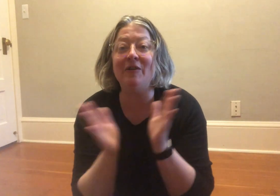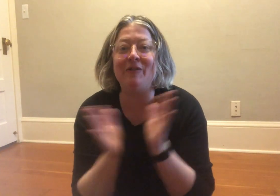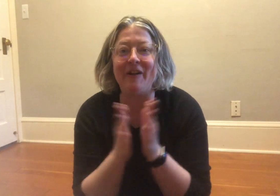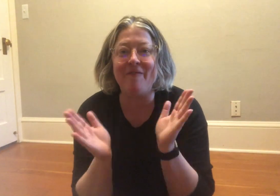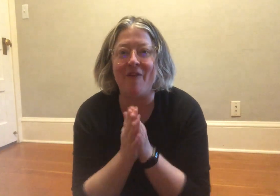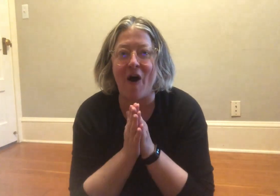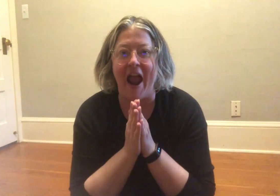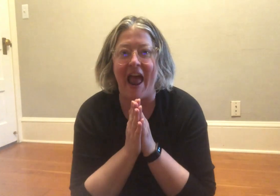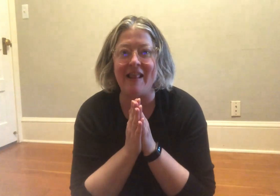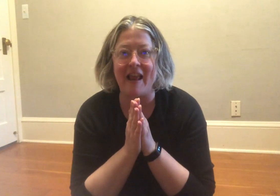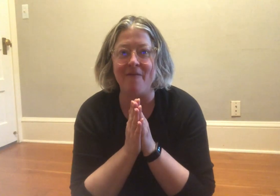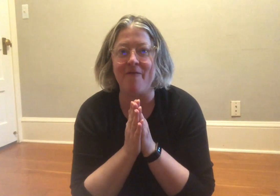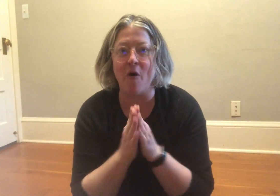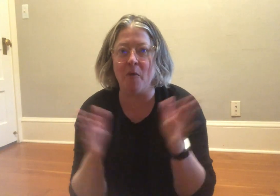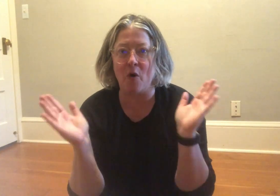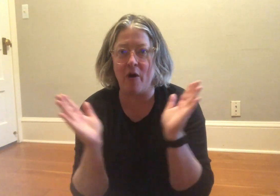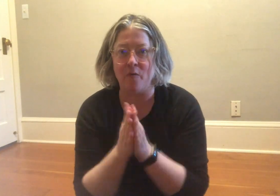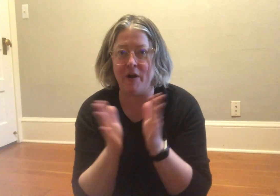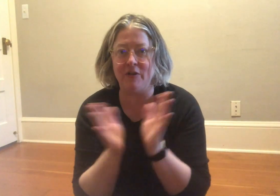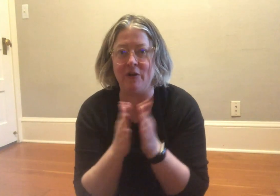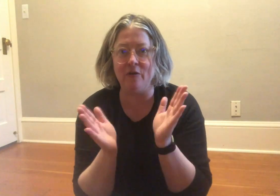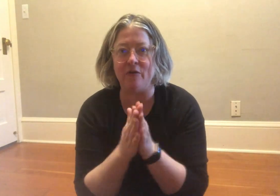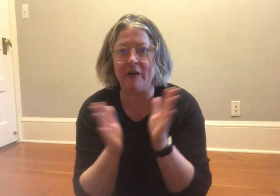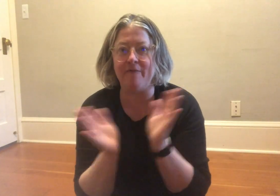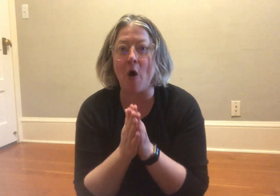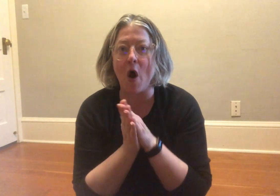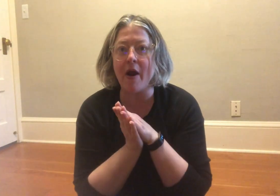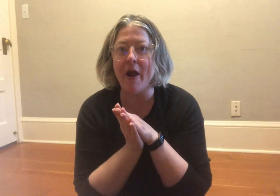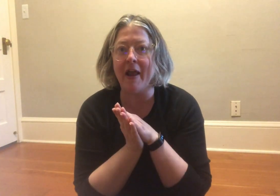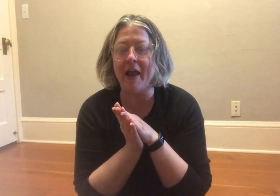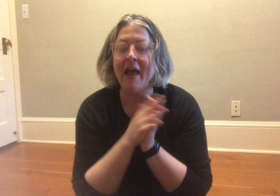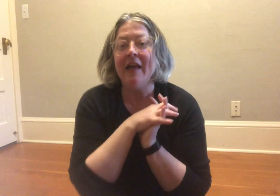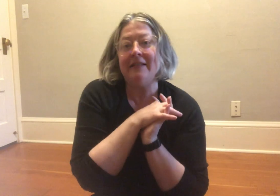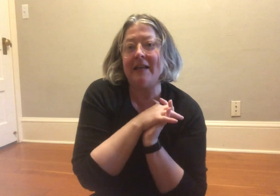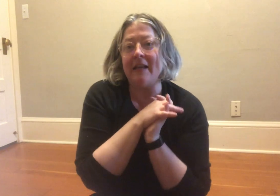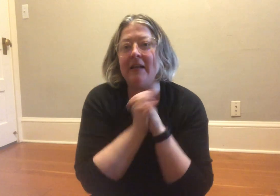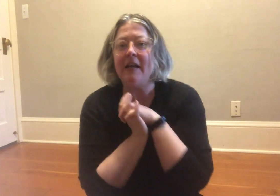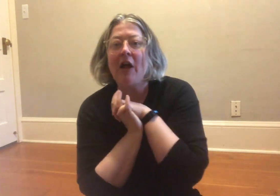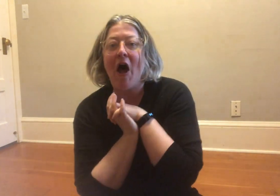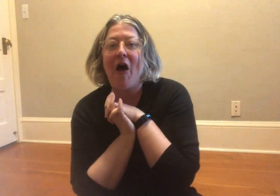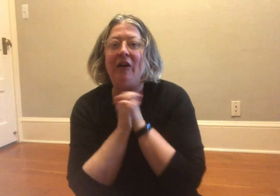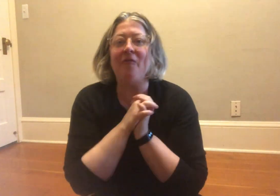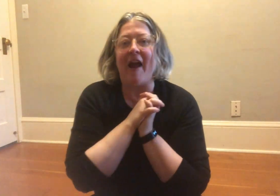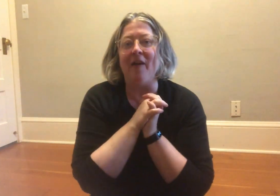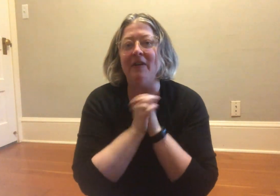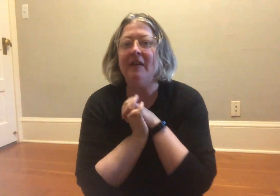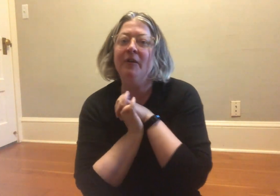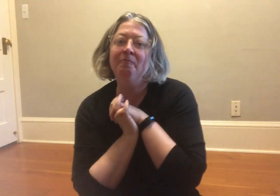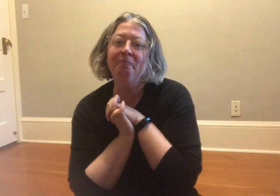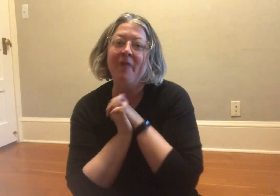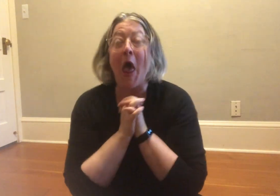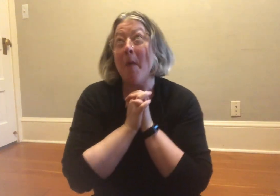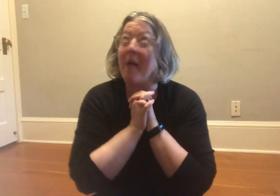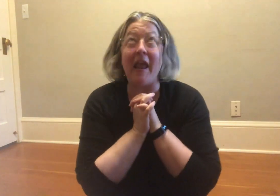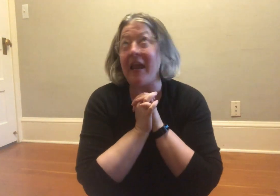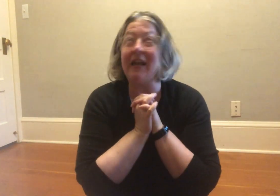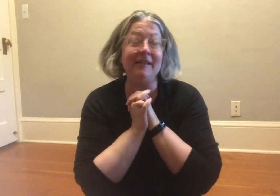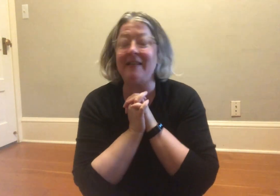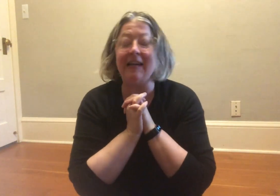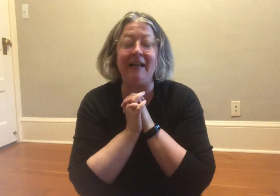two, three, four. And then four more. One, two, three, four. Sitting all around, making silly